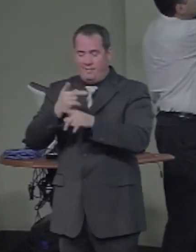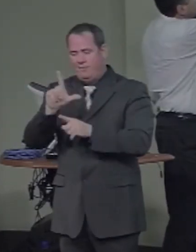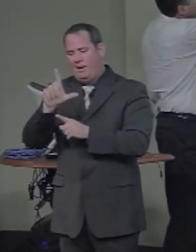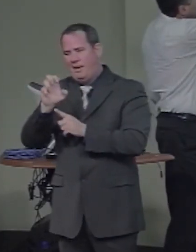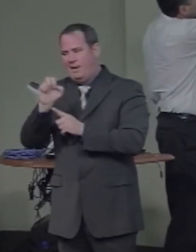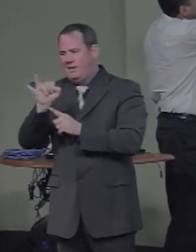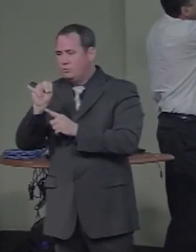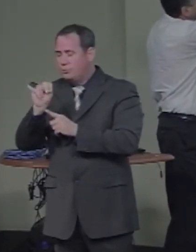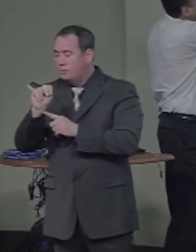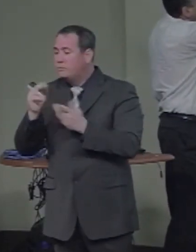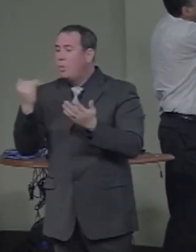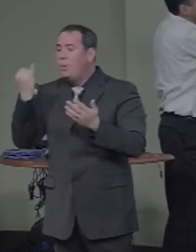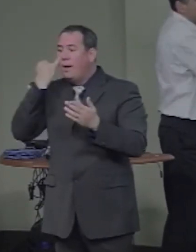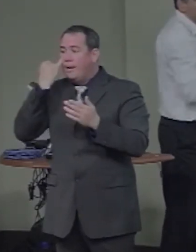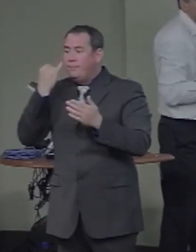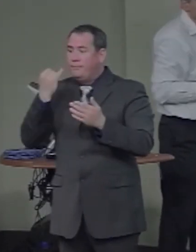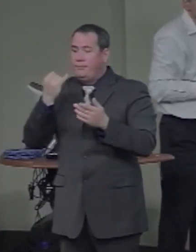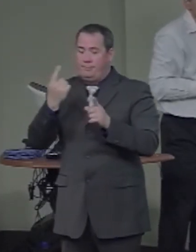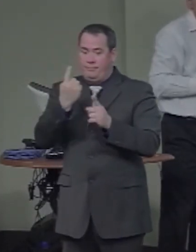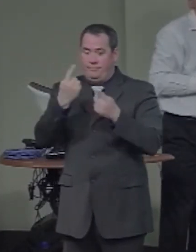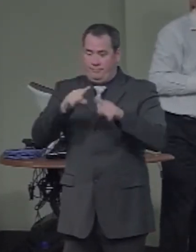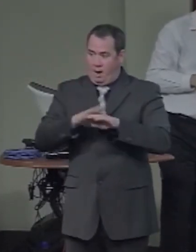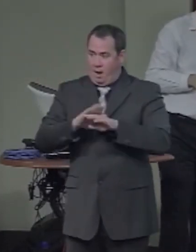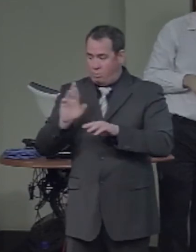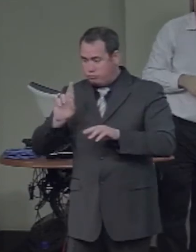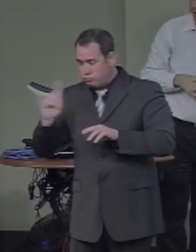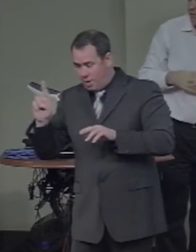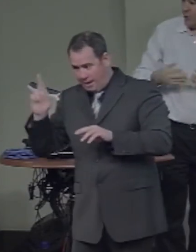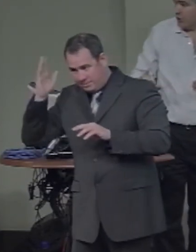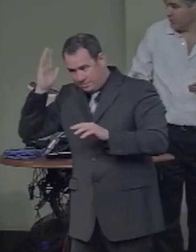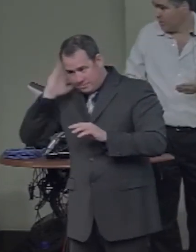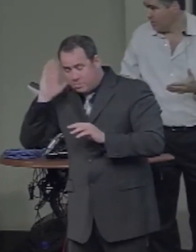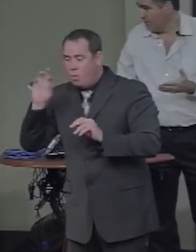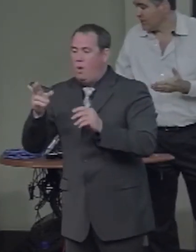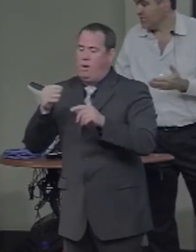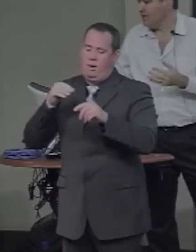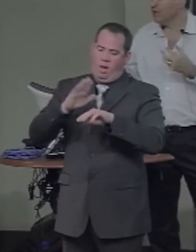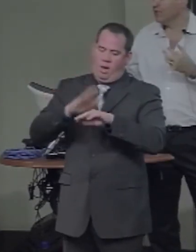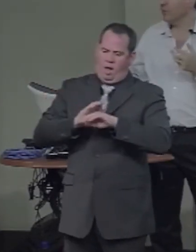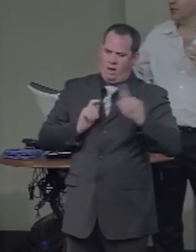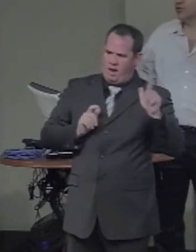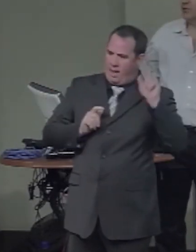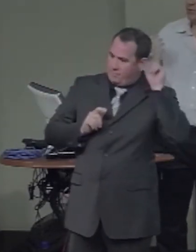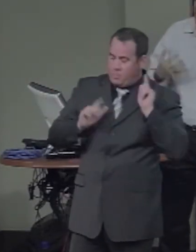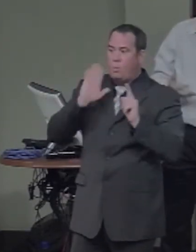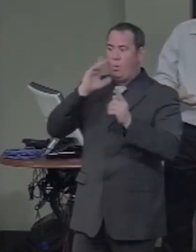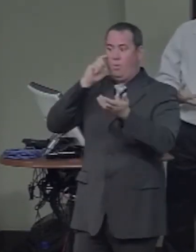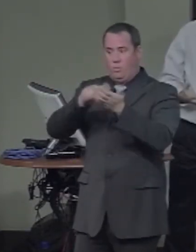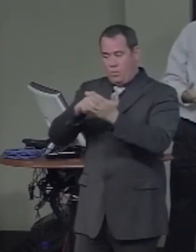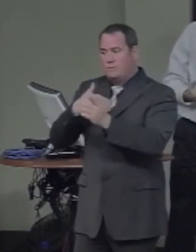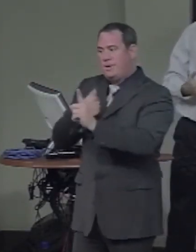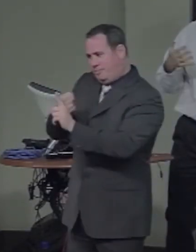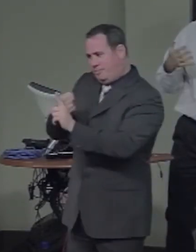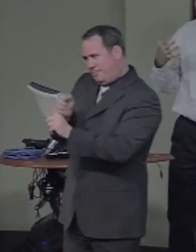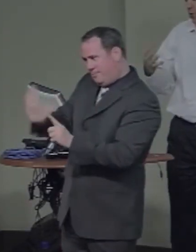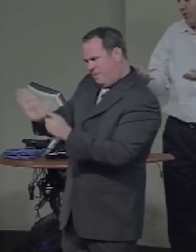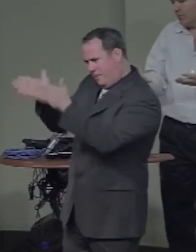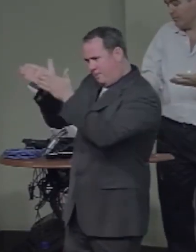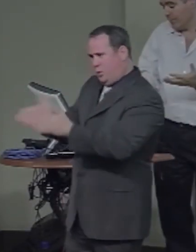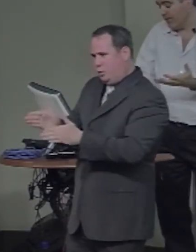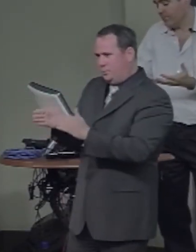vary in terms of whether it affects the region of the fusiform receiving information from central vision,